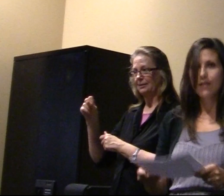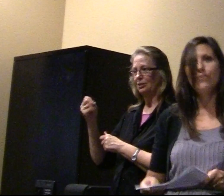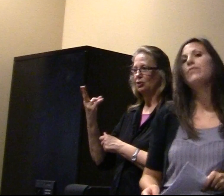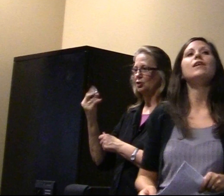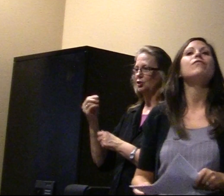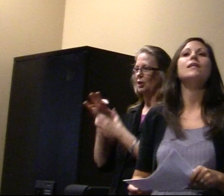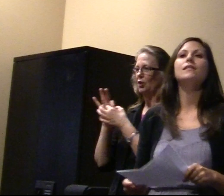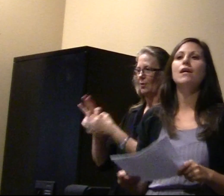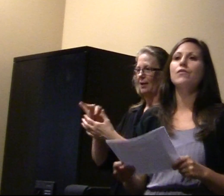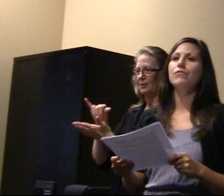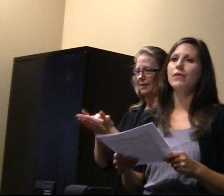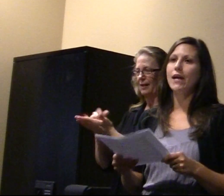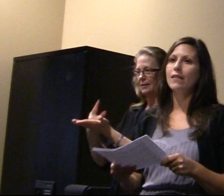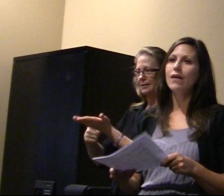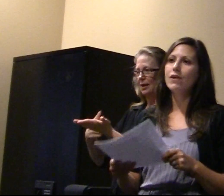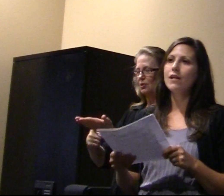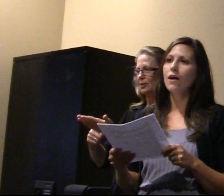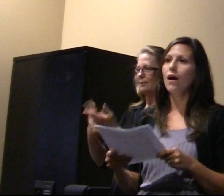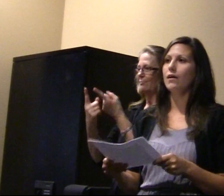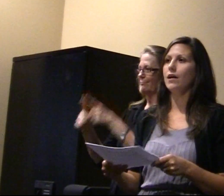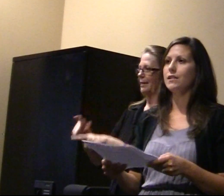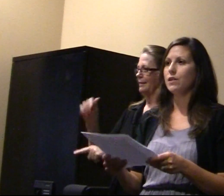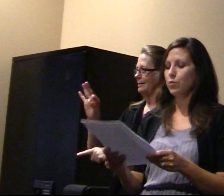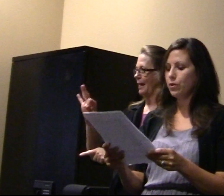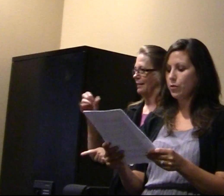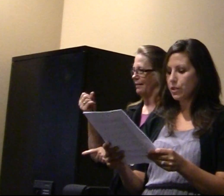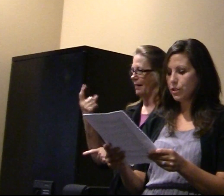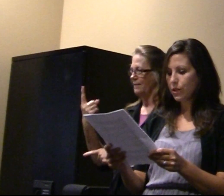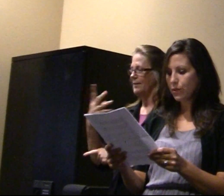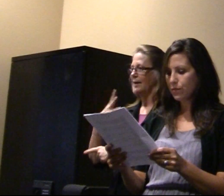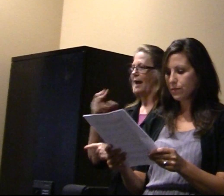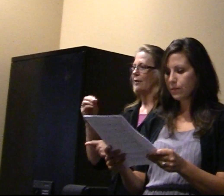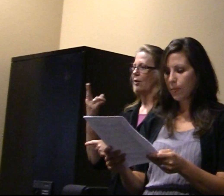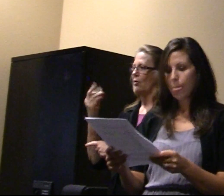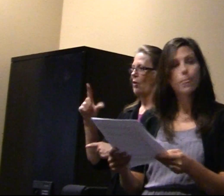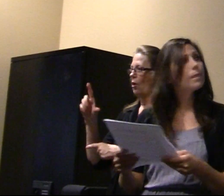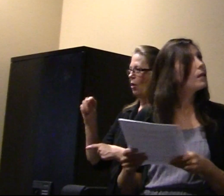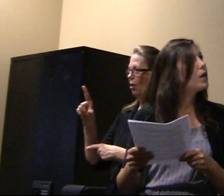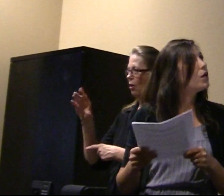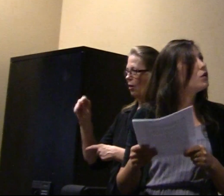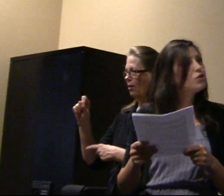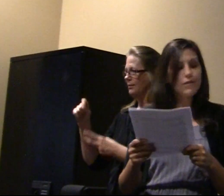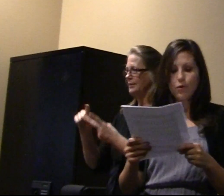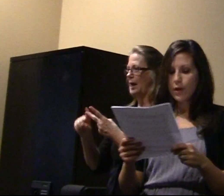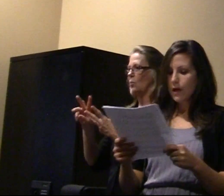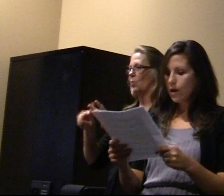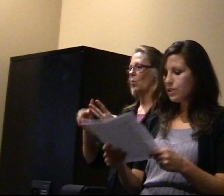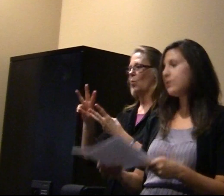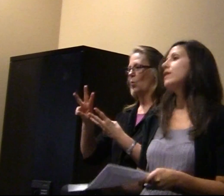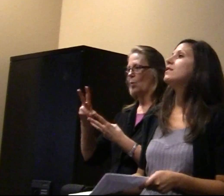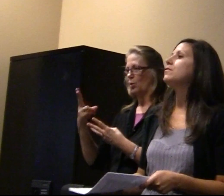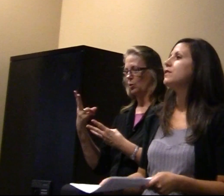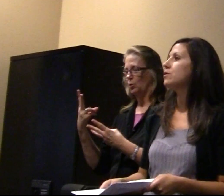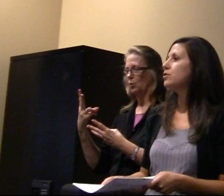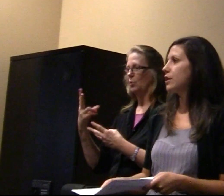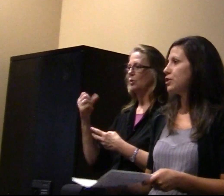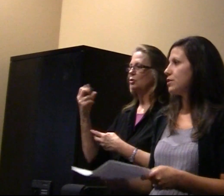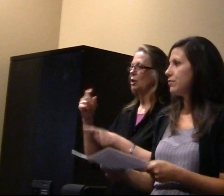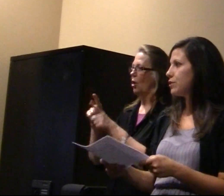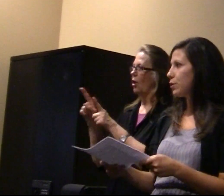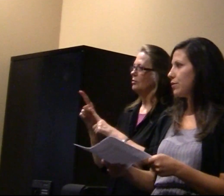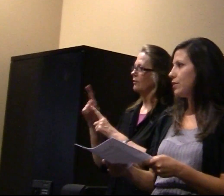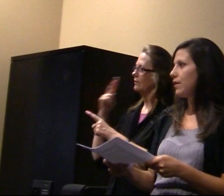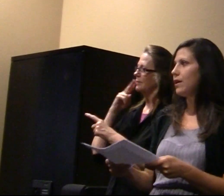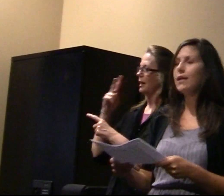in the events of 9-11, the Holocaust, and World War II. Trevor Hoyg also addresses physical